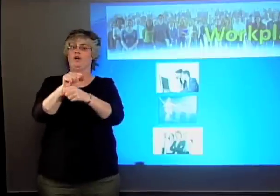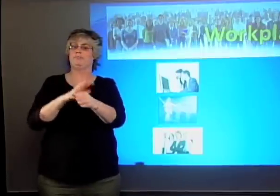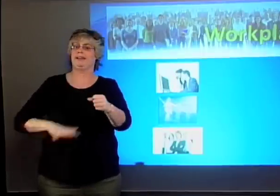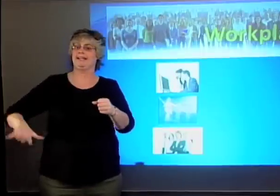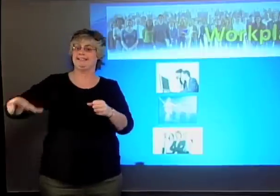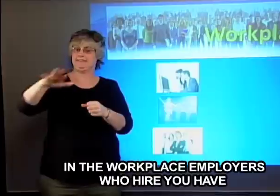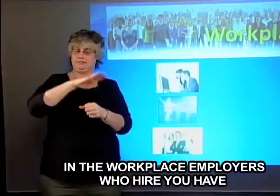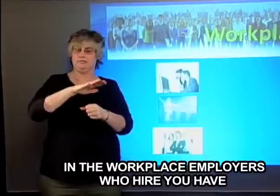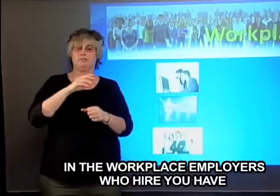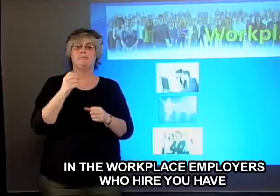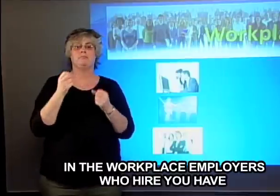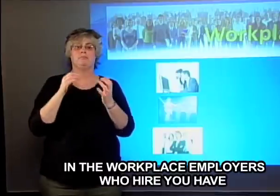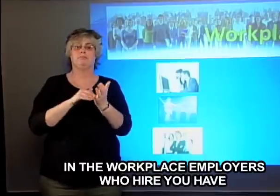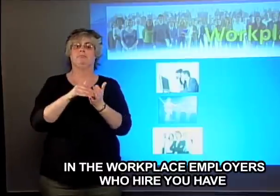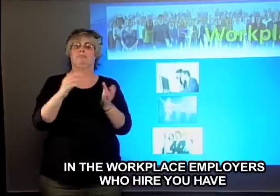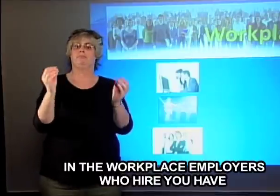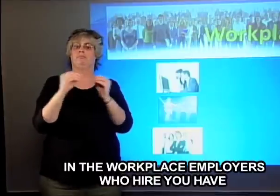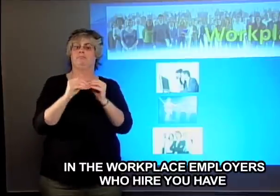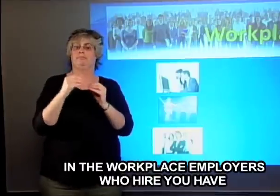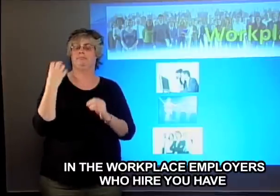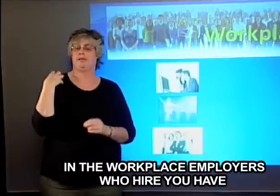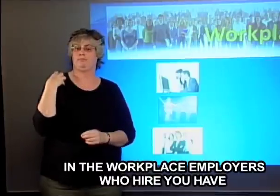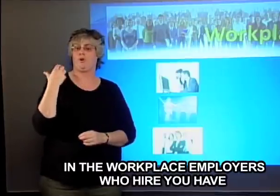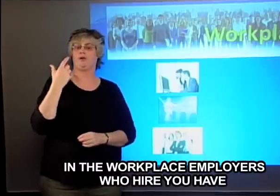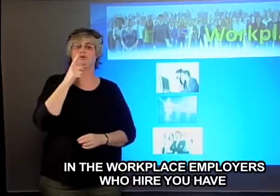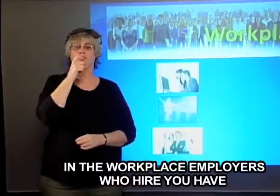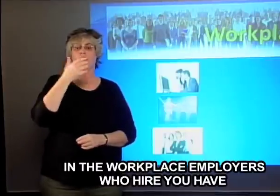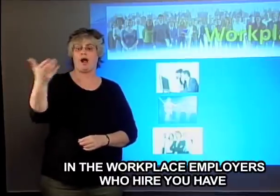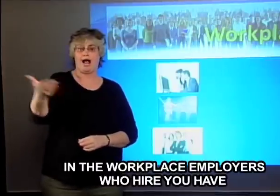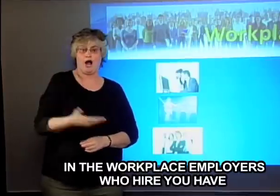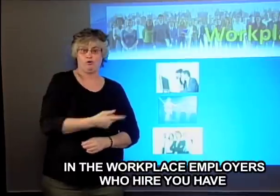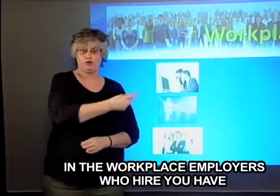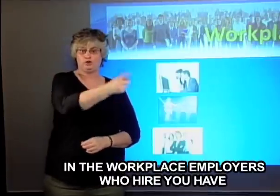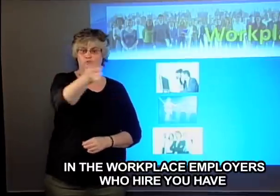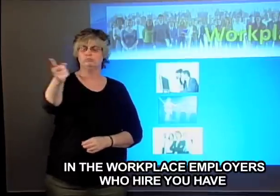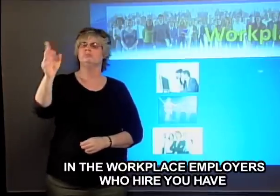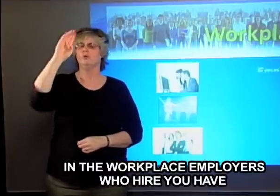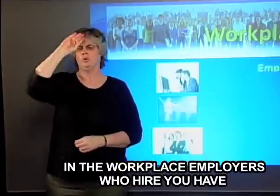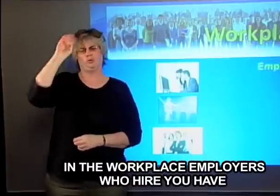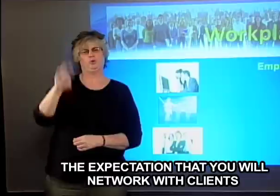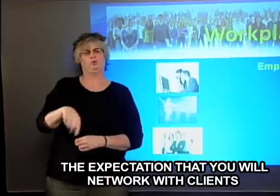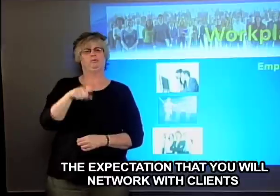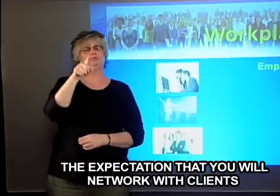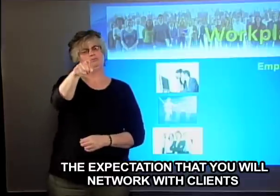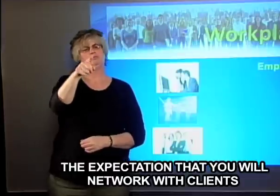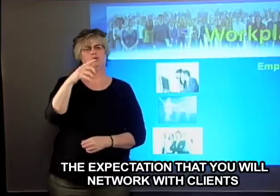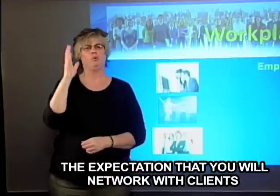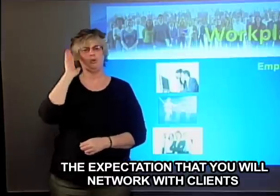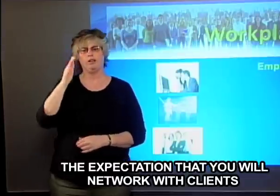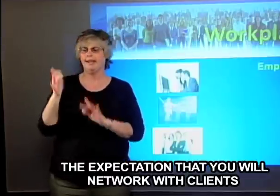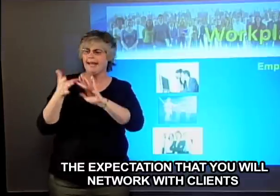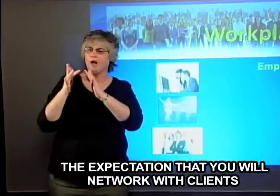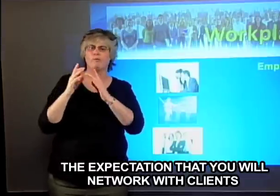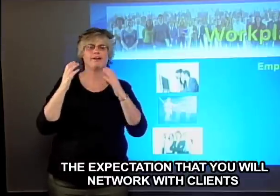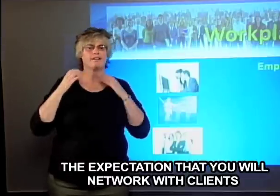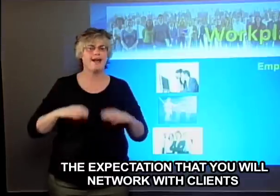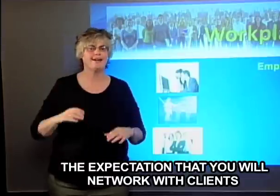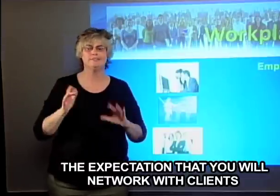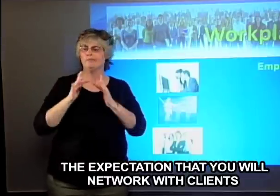In the workplace, employers who hire you have the expectation that you will